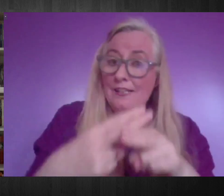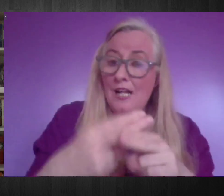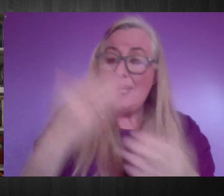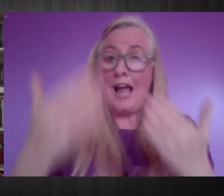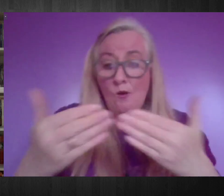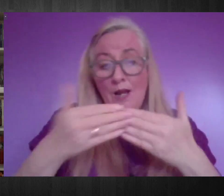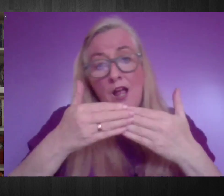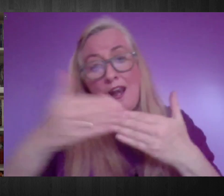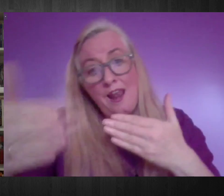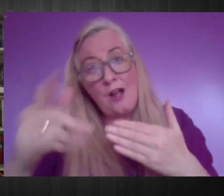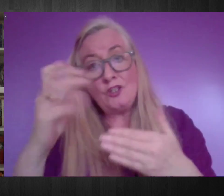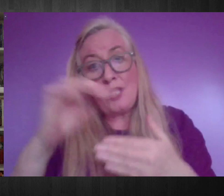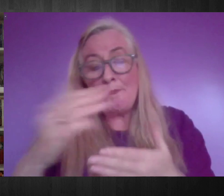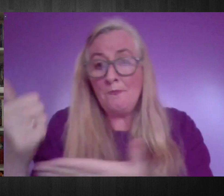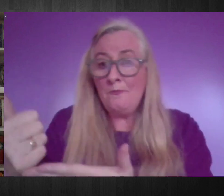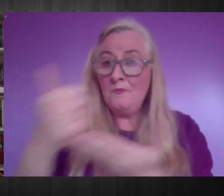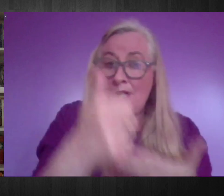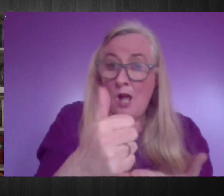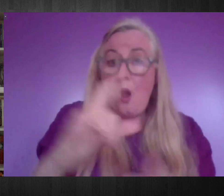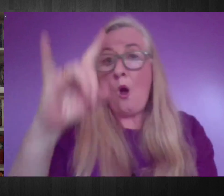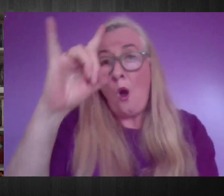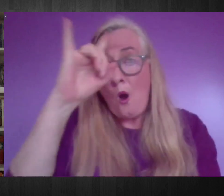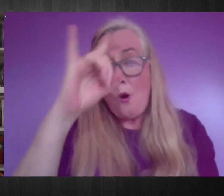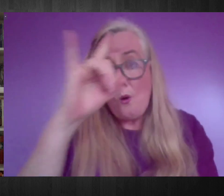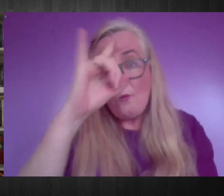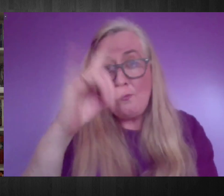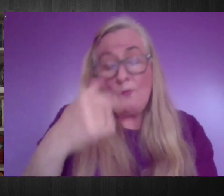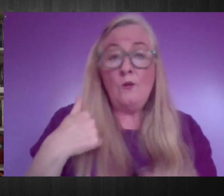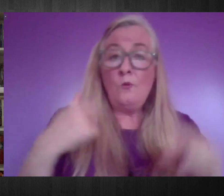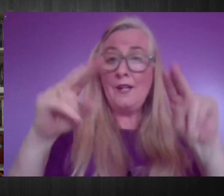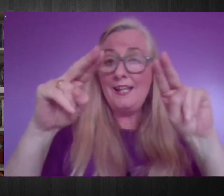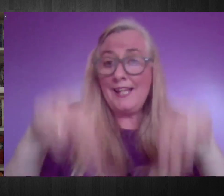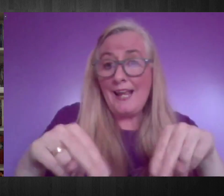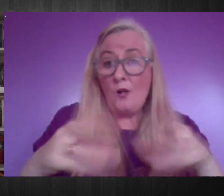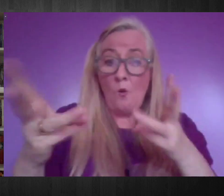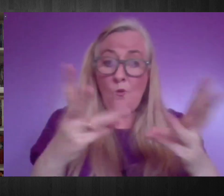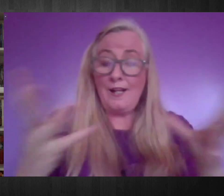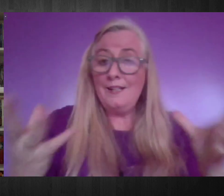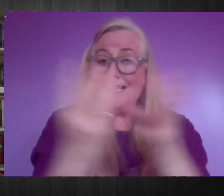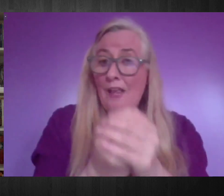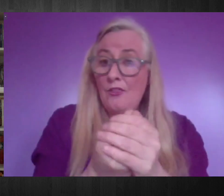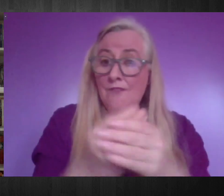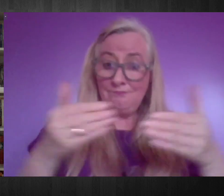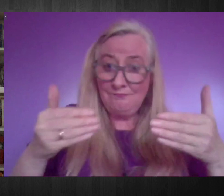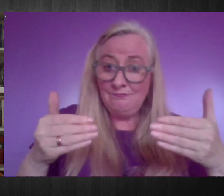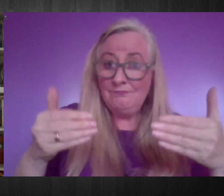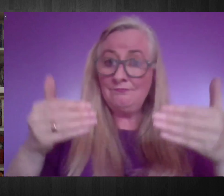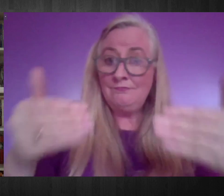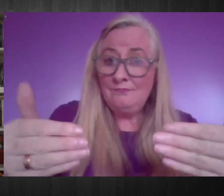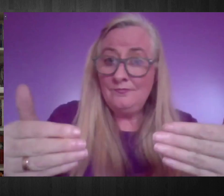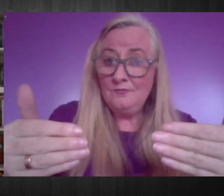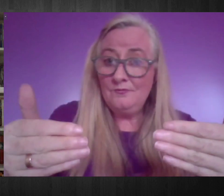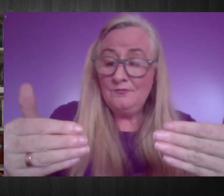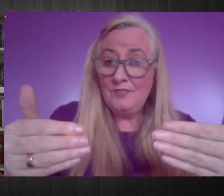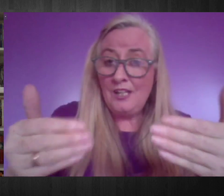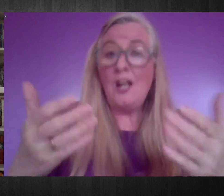going to be provided. And hopefully we're going to be able to walk together towards a process of deinstitutionalization,